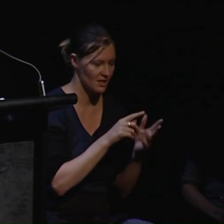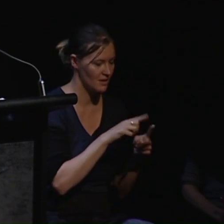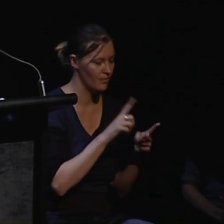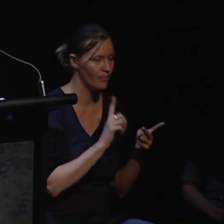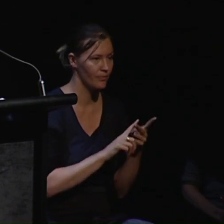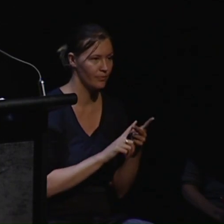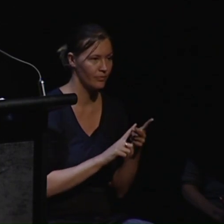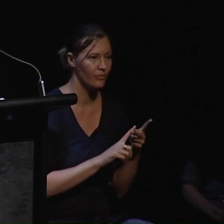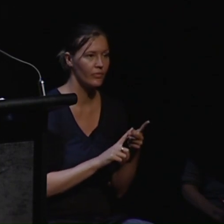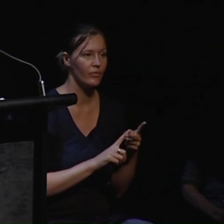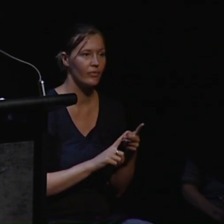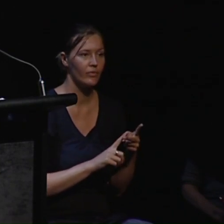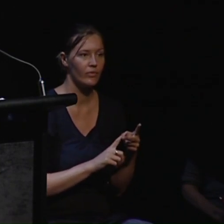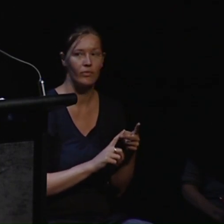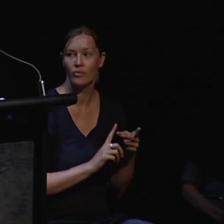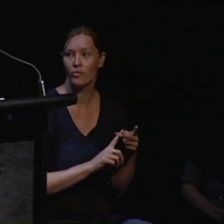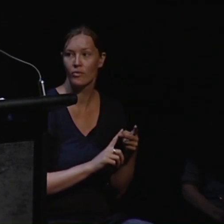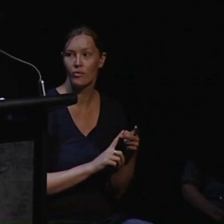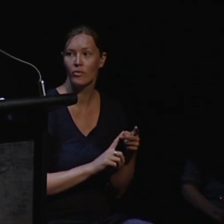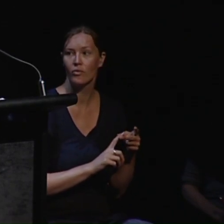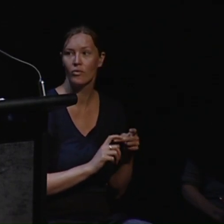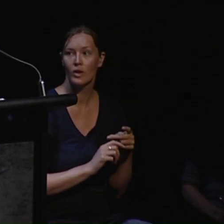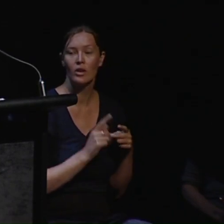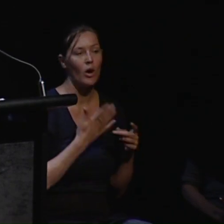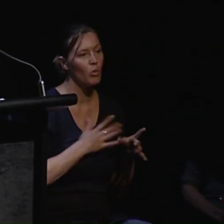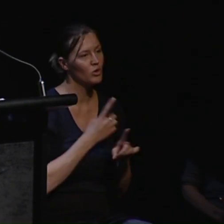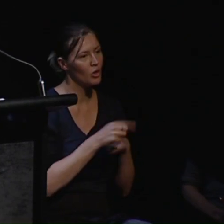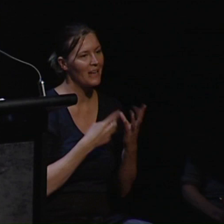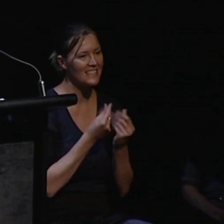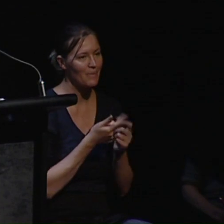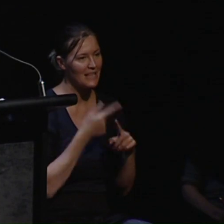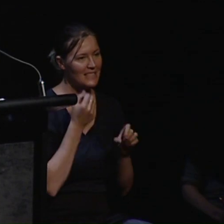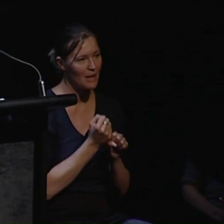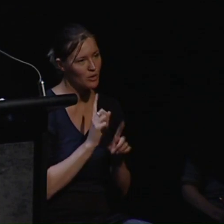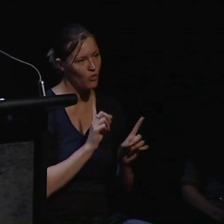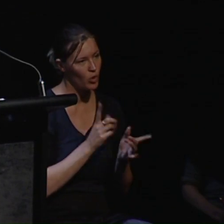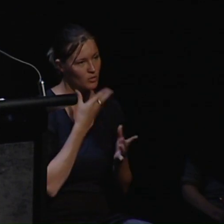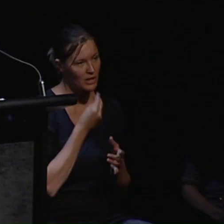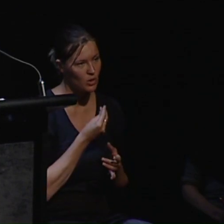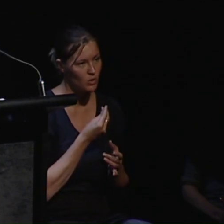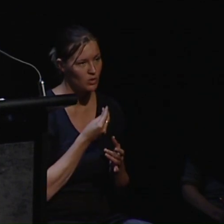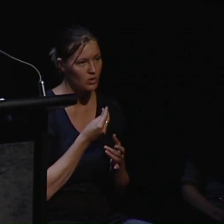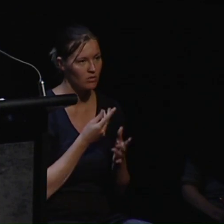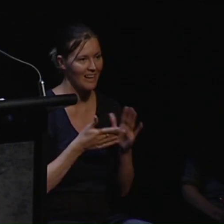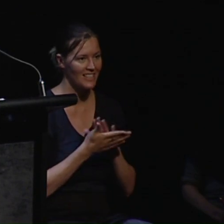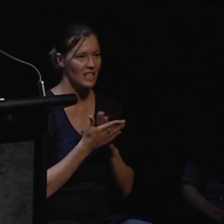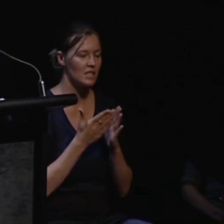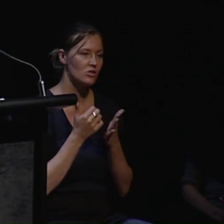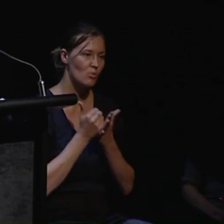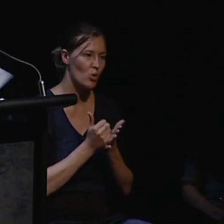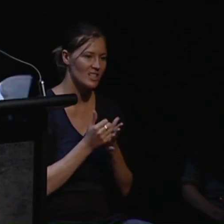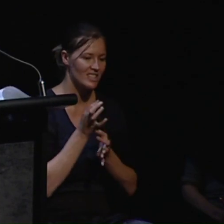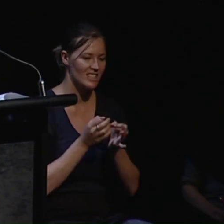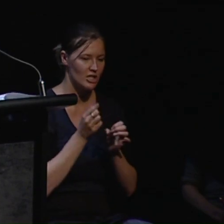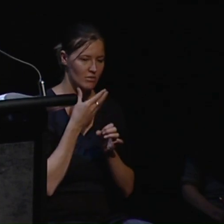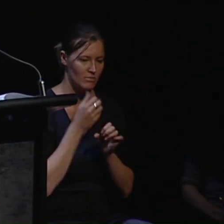Now I would just like to talk to some examples of what is being used under this term supported decision making.